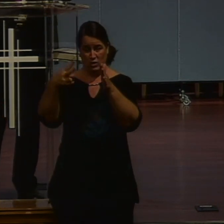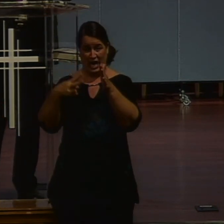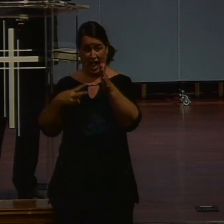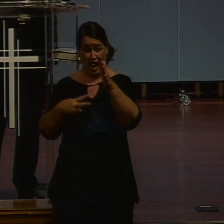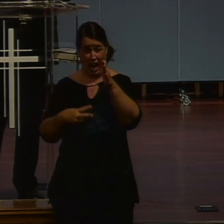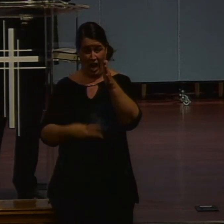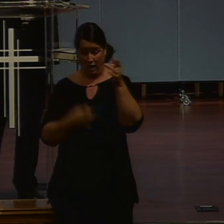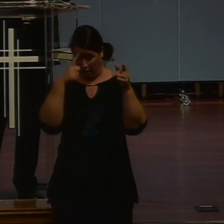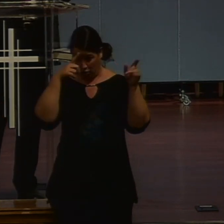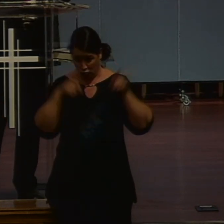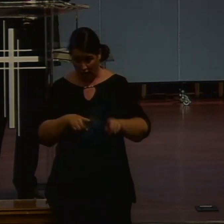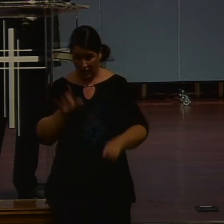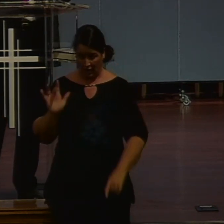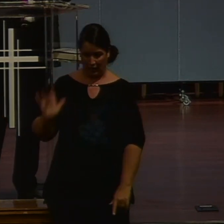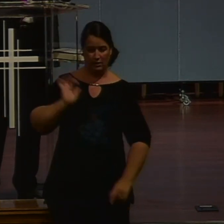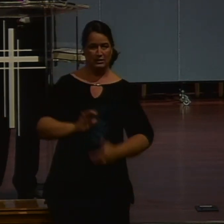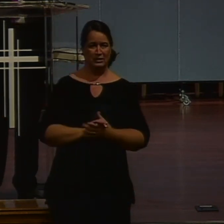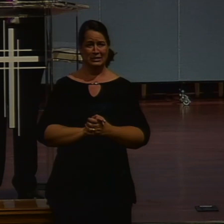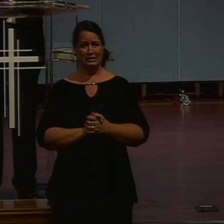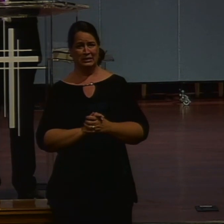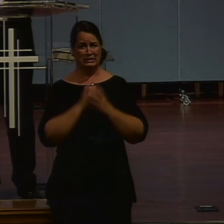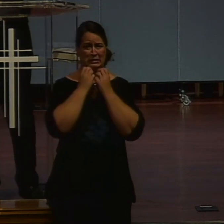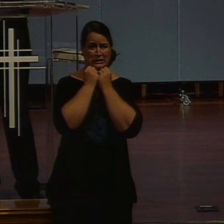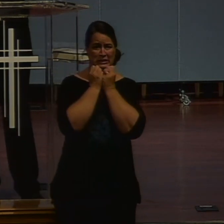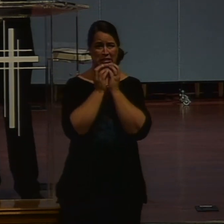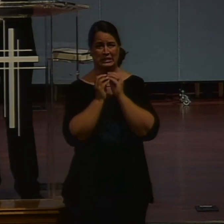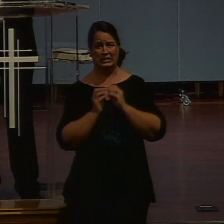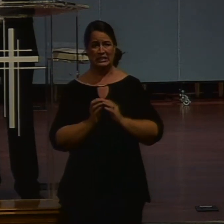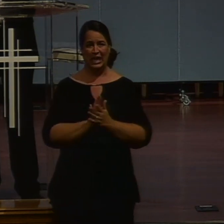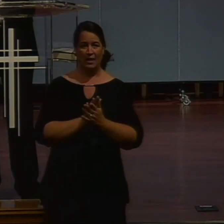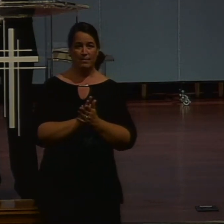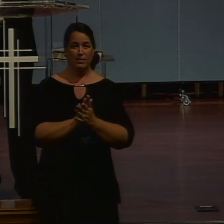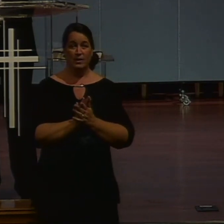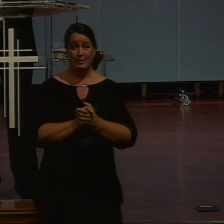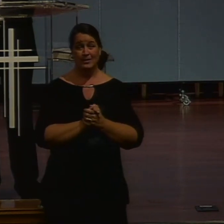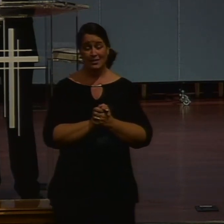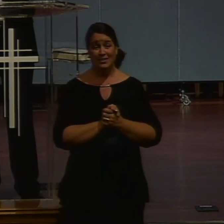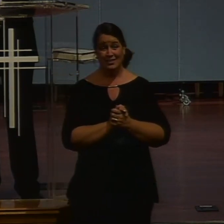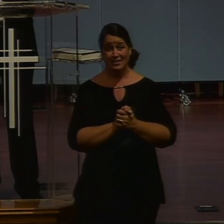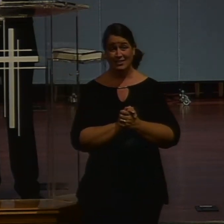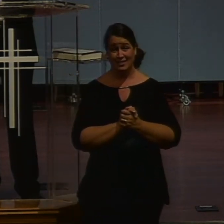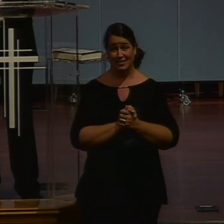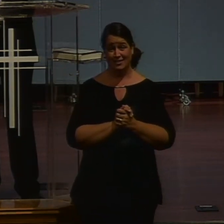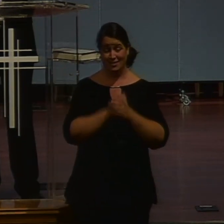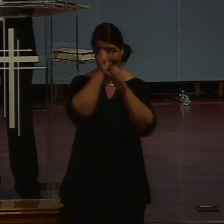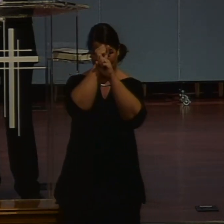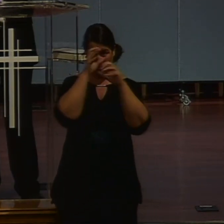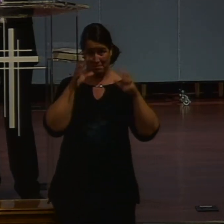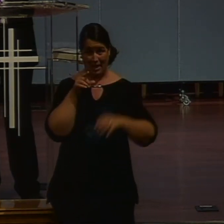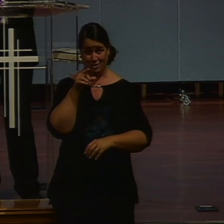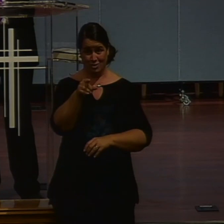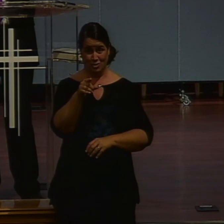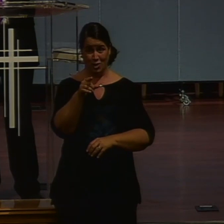Finally. If you agree with this. Click it. Dear ones. want you to print 10. You're with me online. And you've come